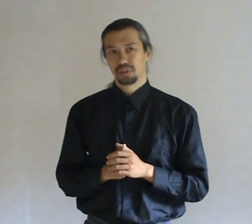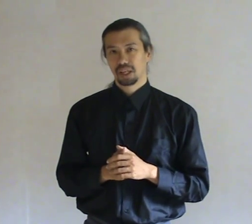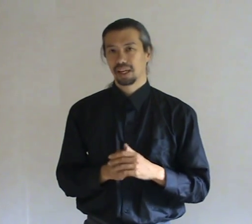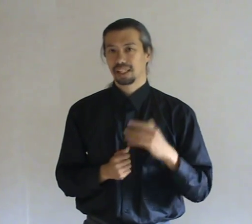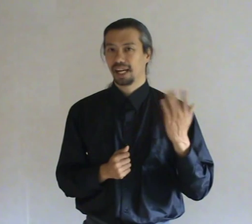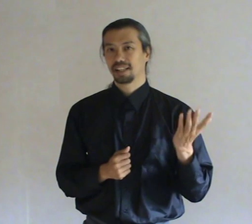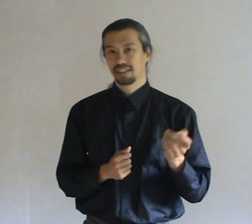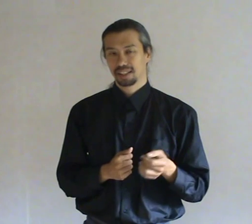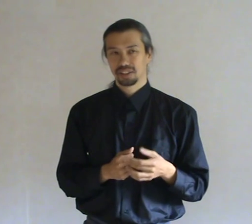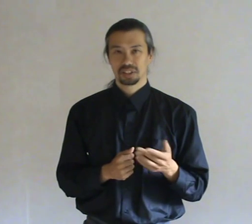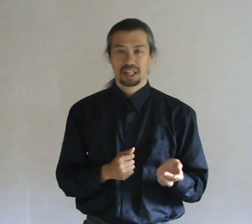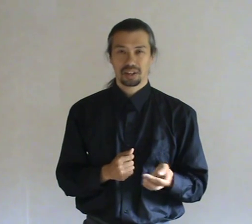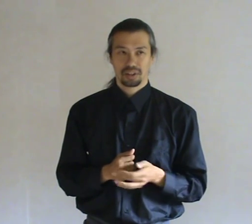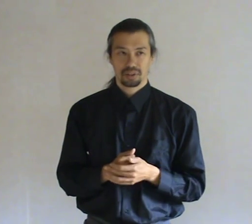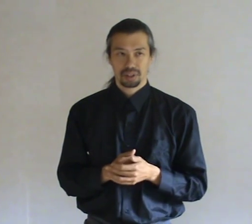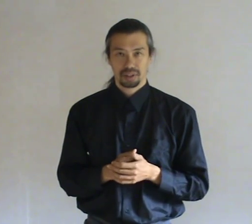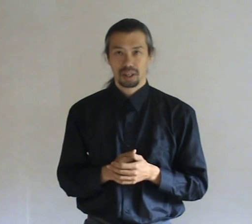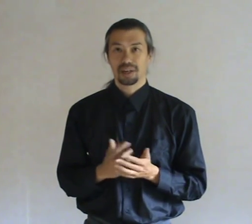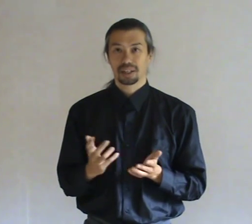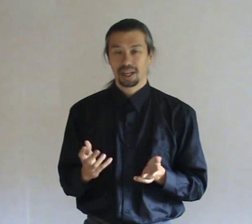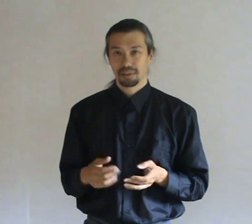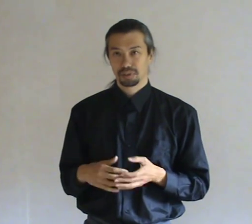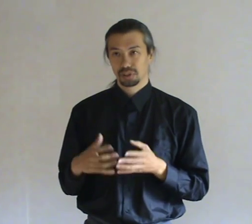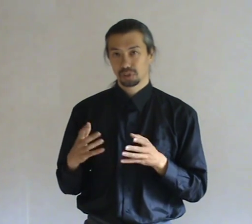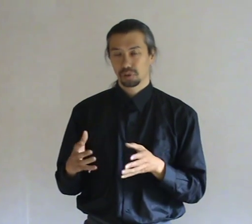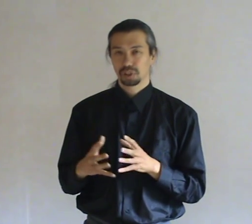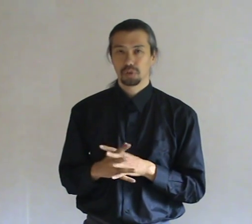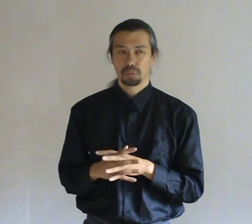So they like. The attic. The cellar. Archives. Storage rooms.